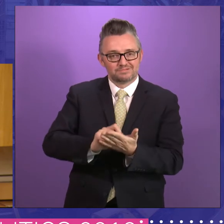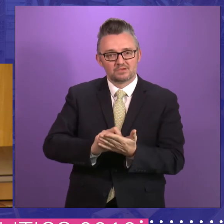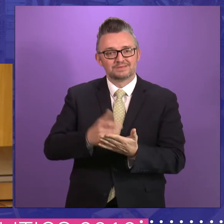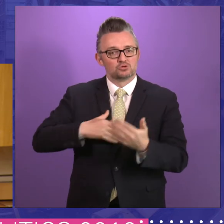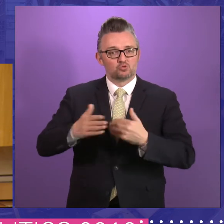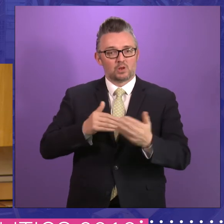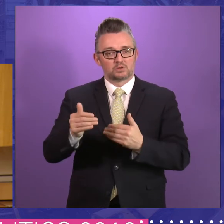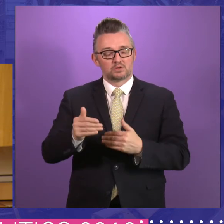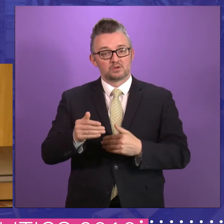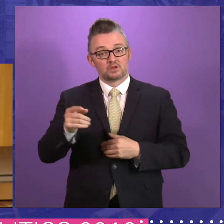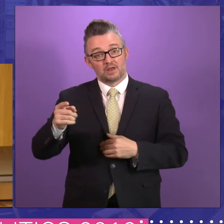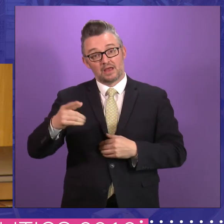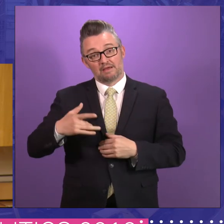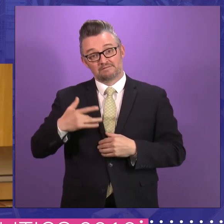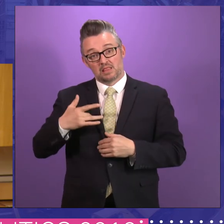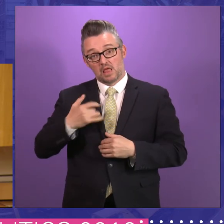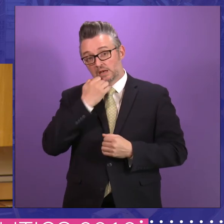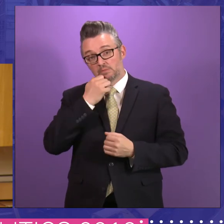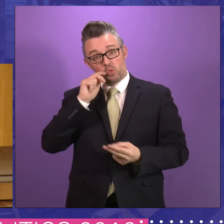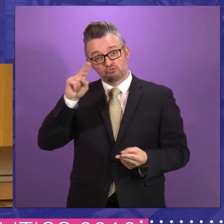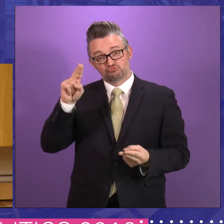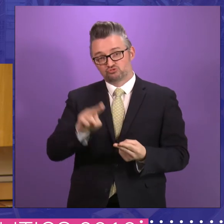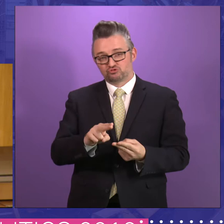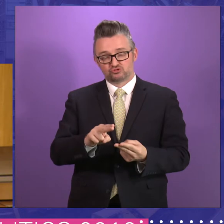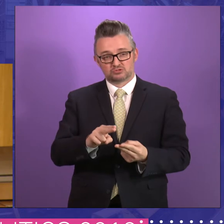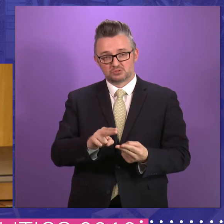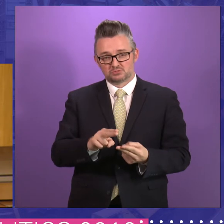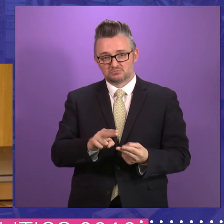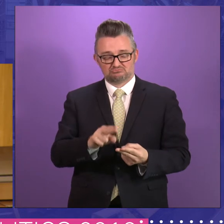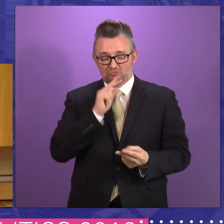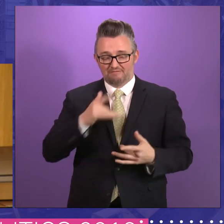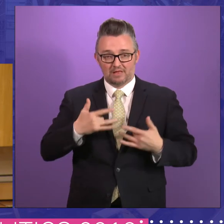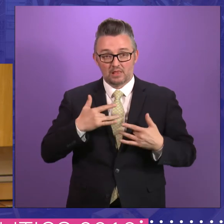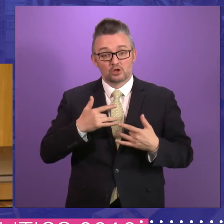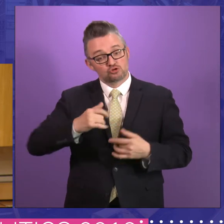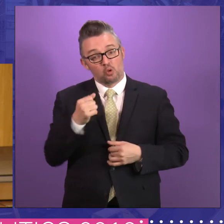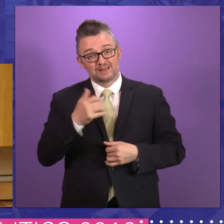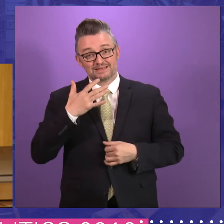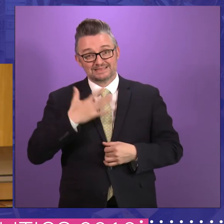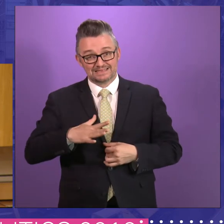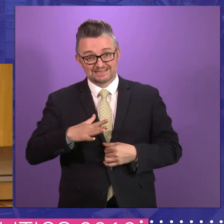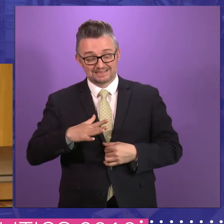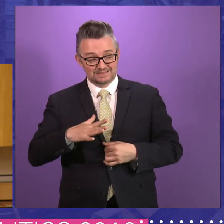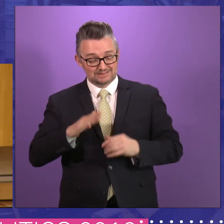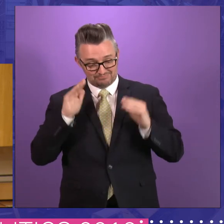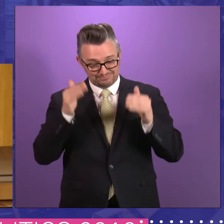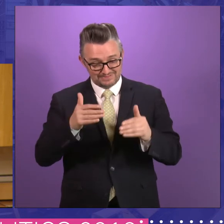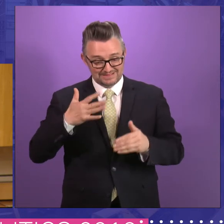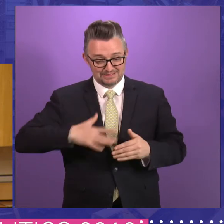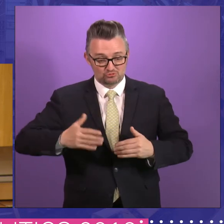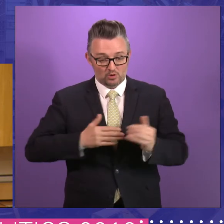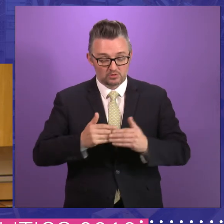I don't see the figures actually diminishing at the present time. And if Scotland requires things to be done in the interests of Scots, hey,